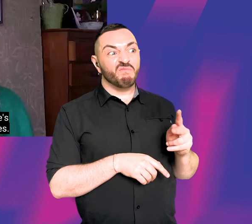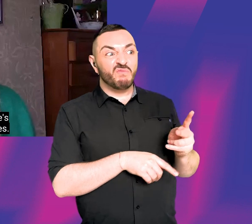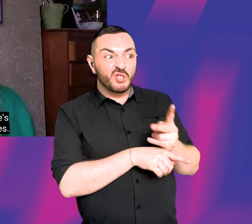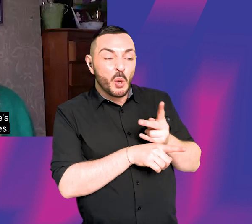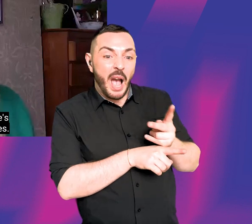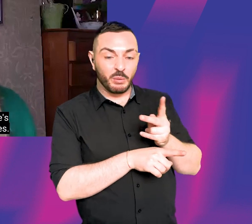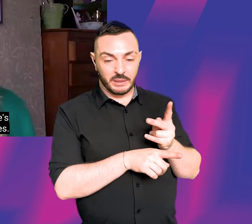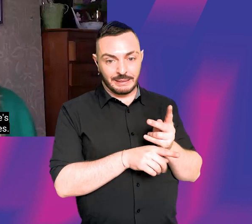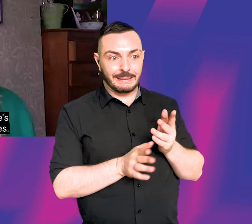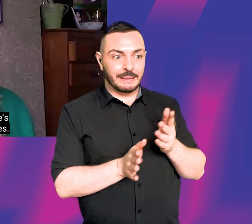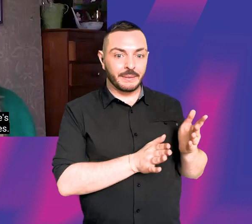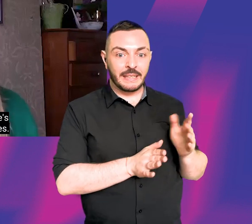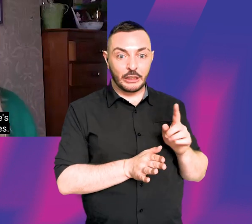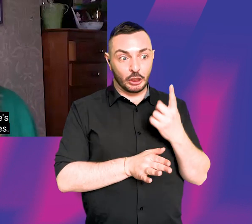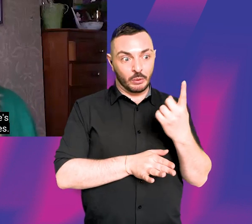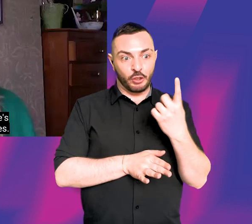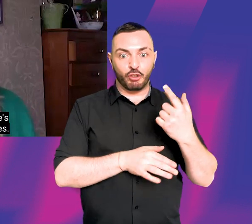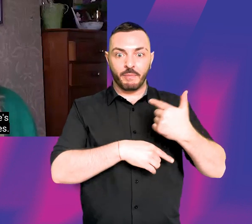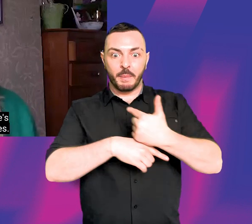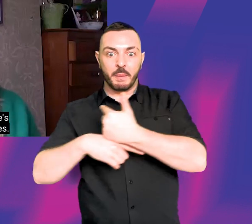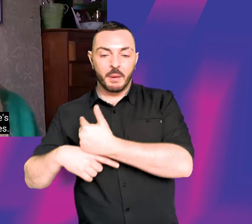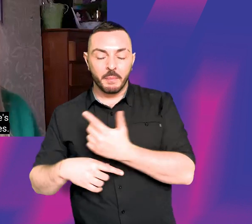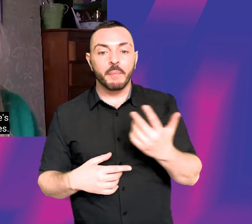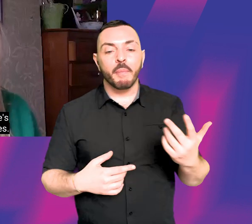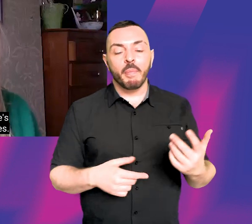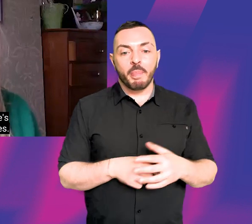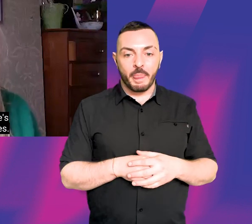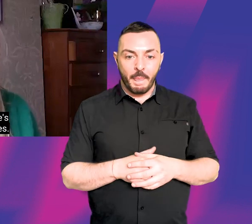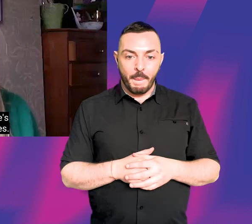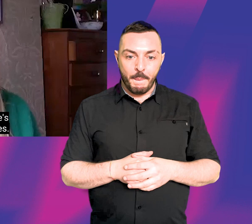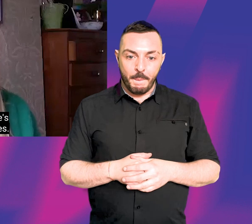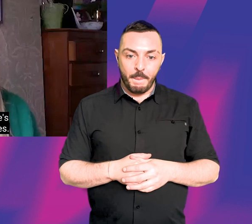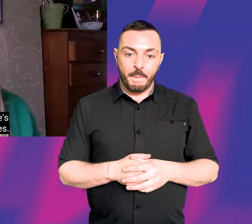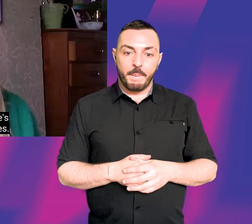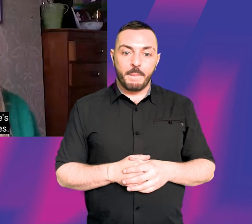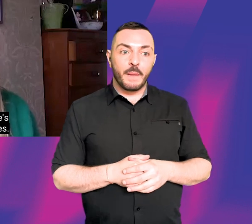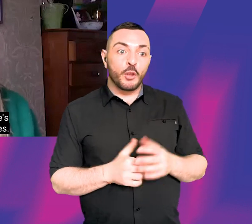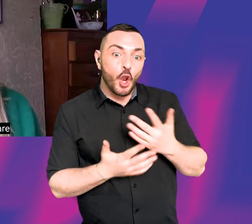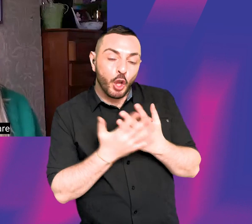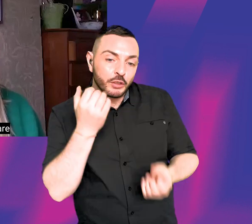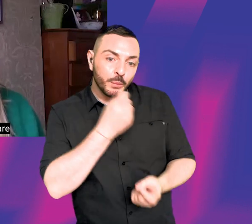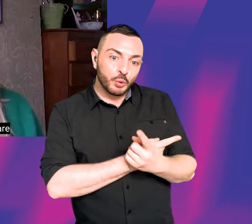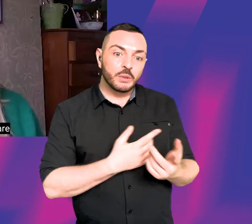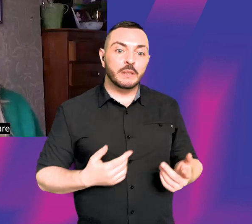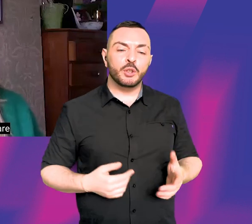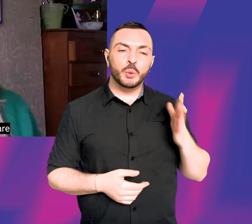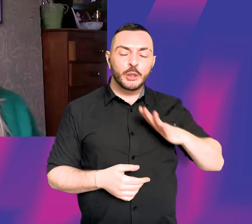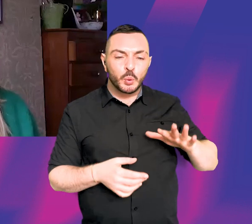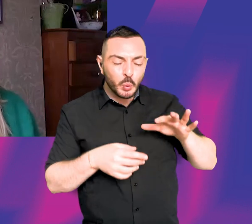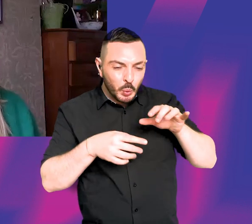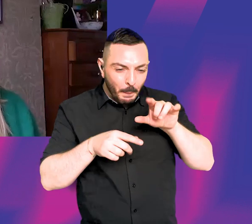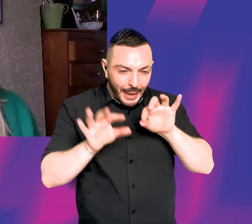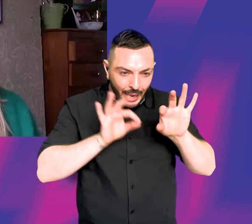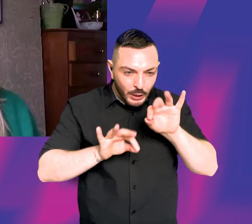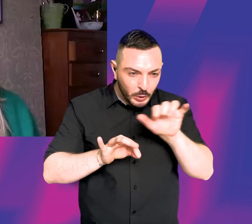but because there are so many, there's lots and lots of opportunities for tapes. I think you really have to know what the